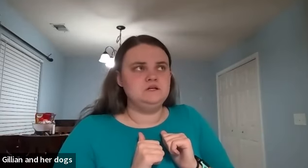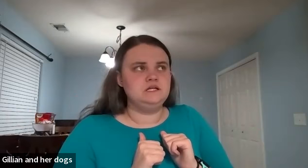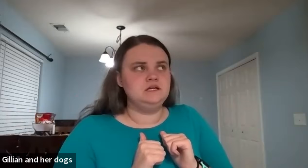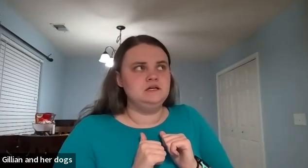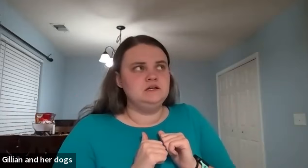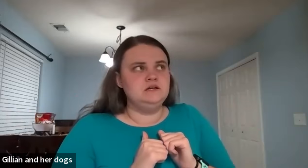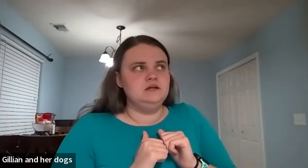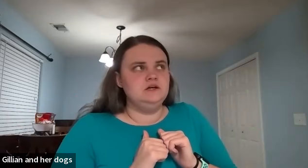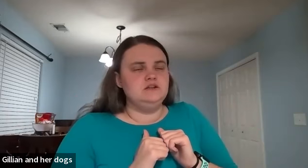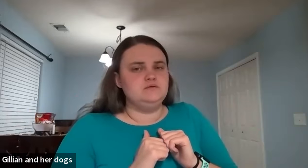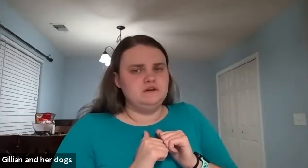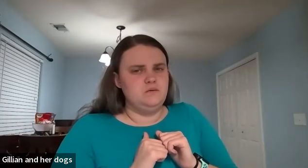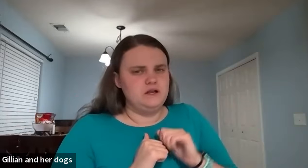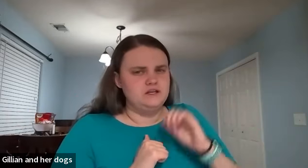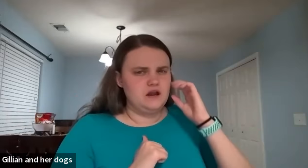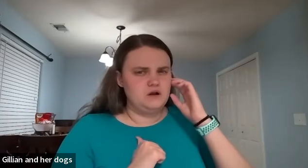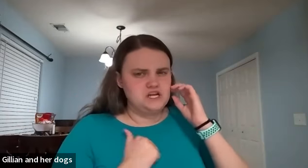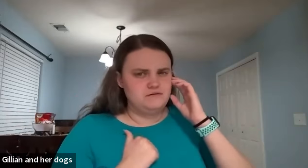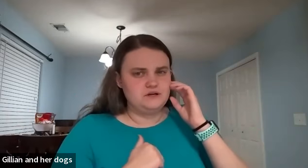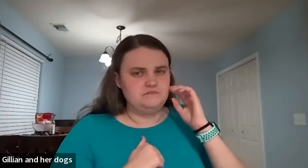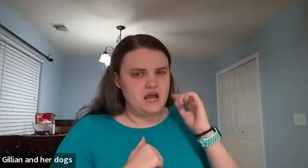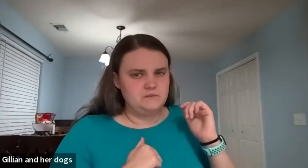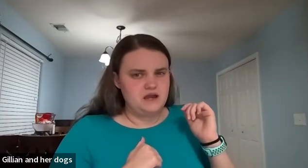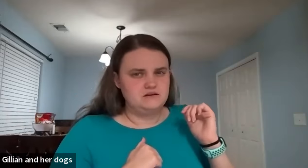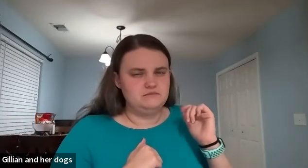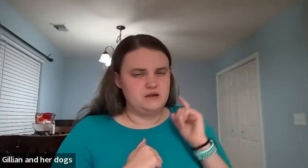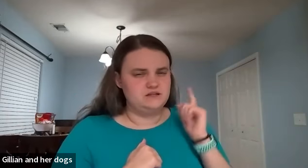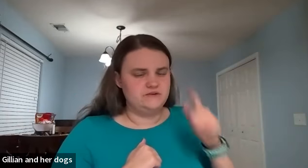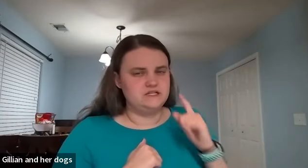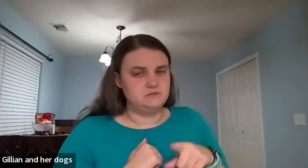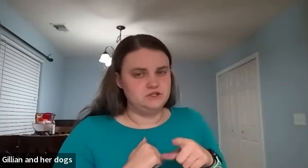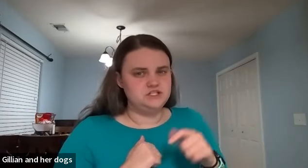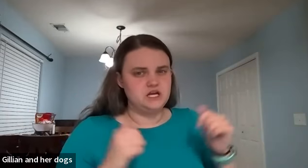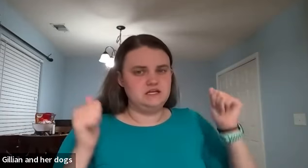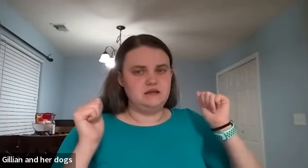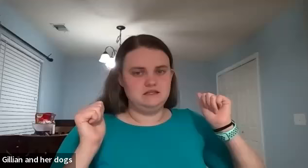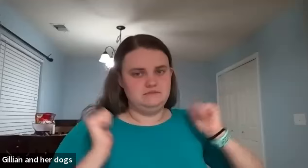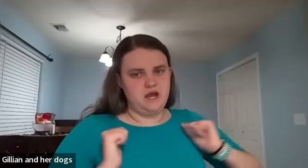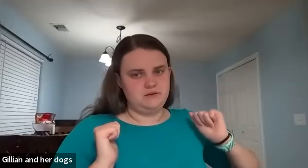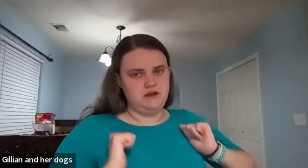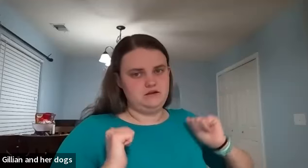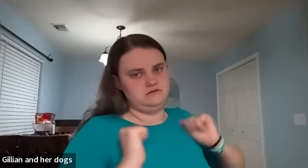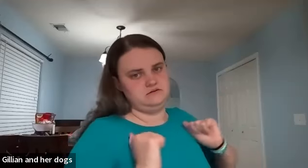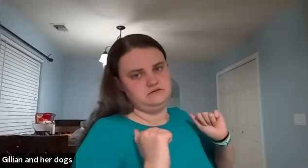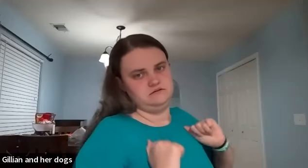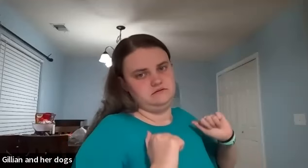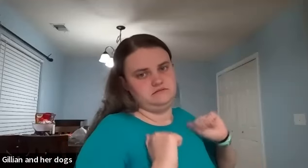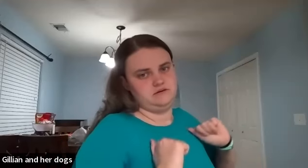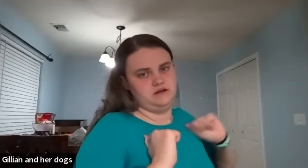one the one you gotta watch out for is backpack backpack is very similar to jacket and it's backpack backpack